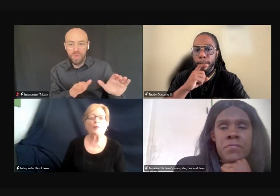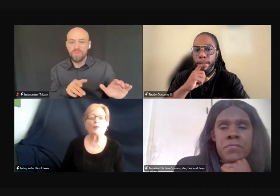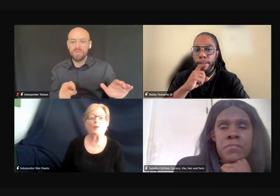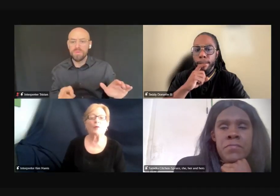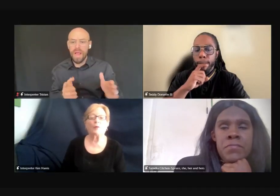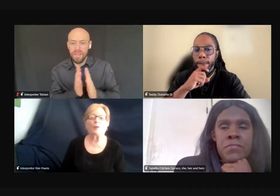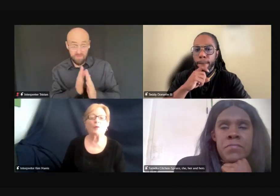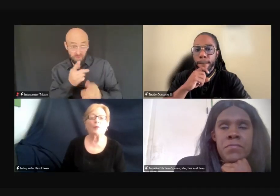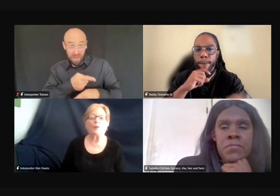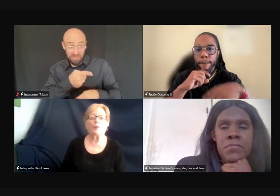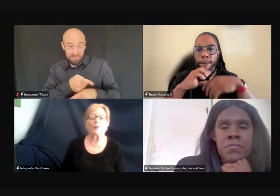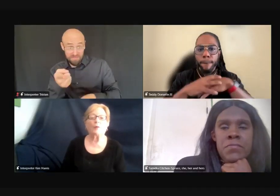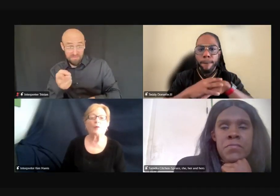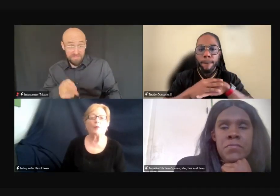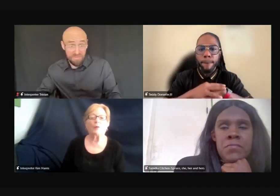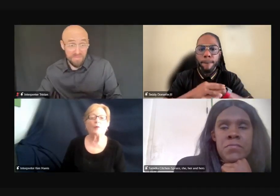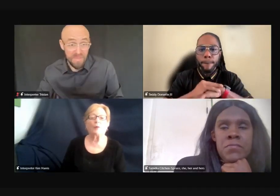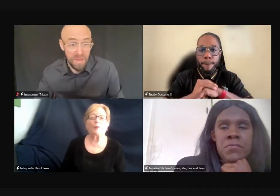on this as well.